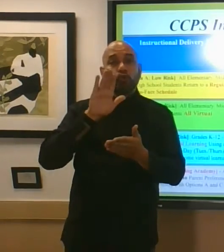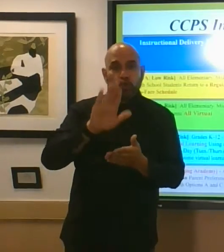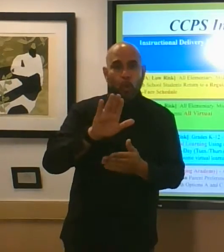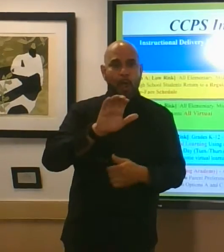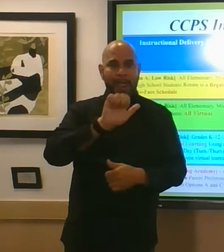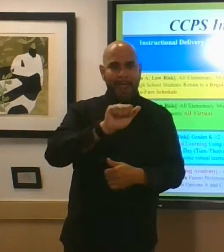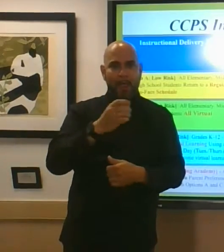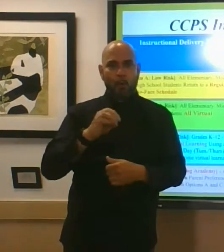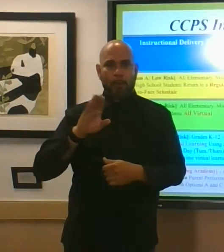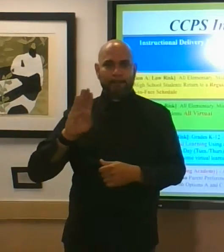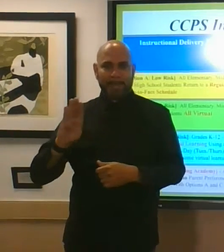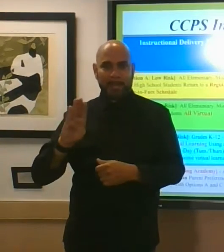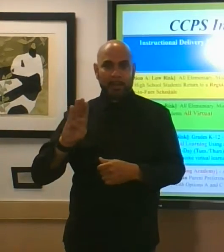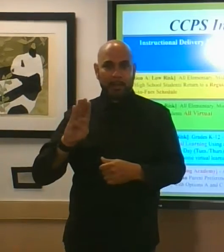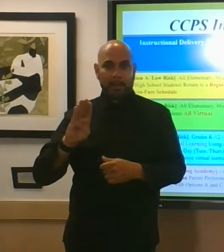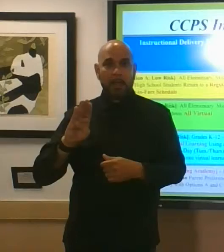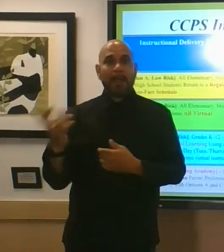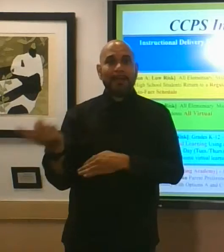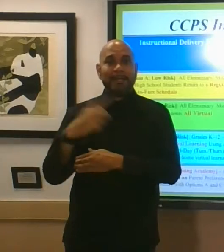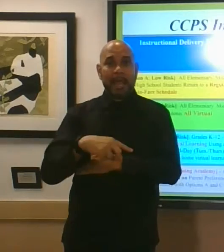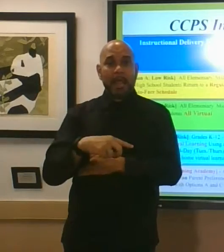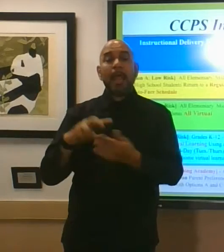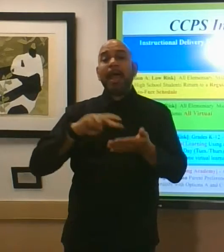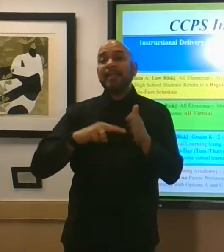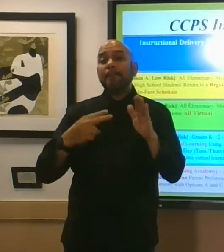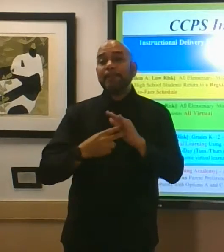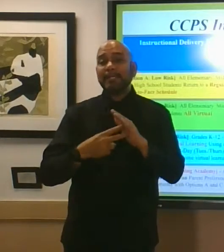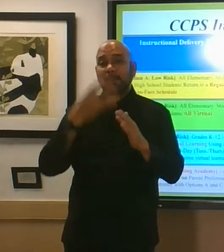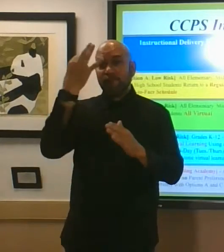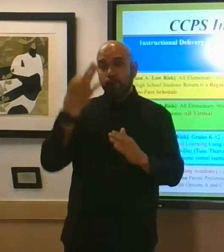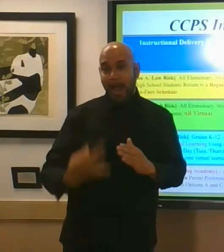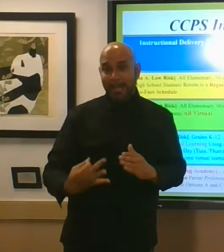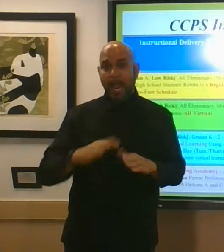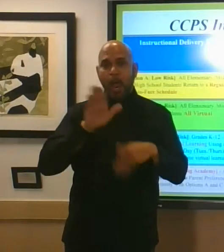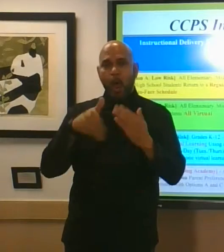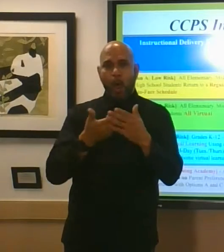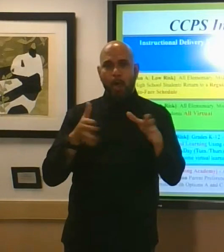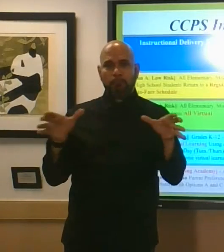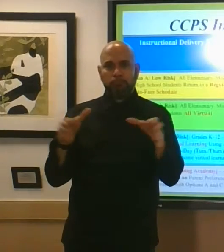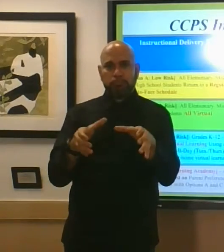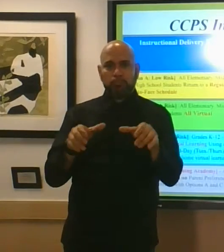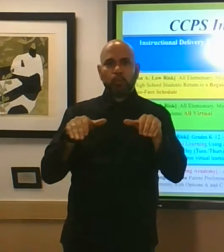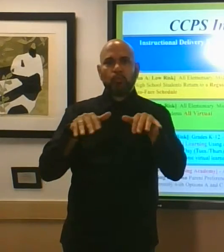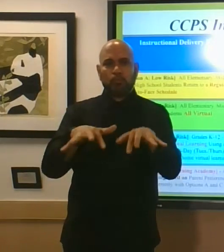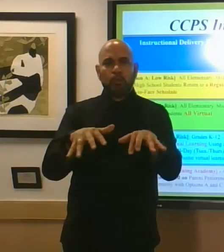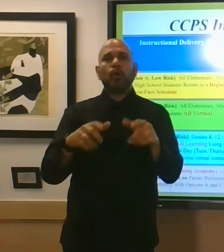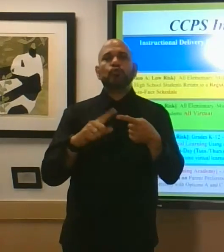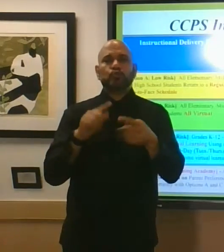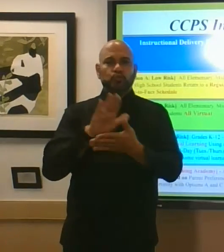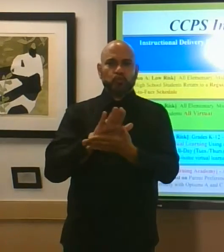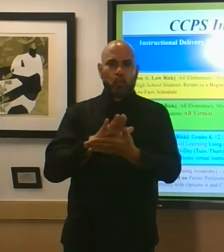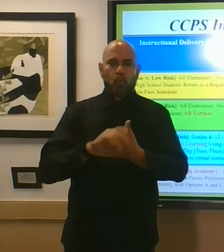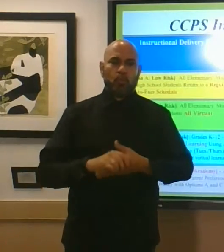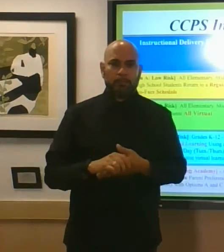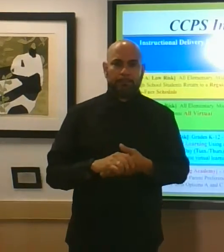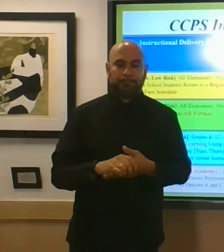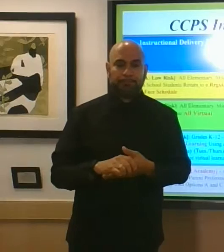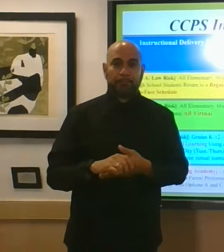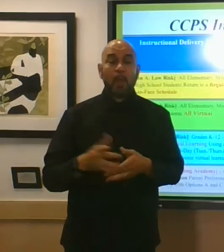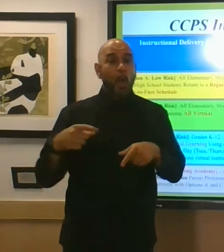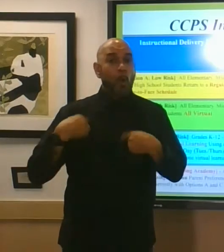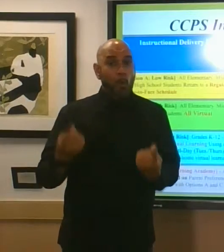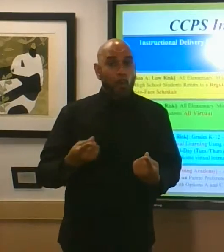learning on fridays when you're not in school you can be working online that allows us